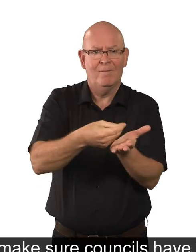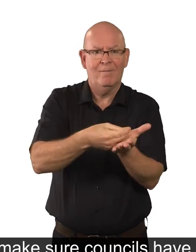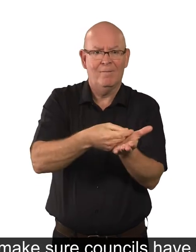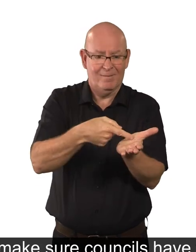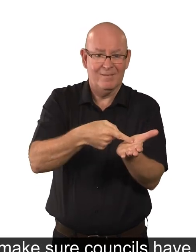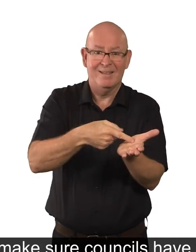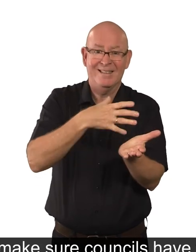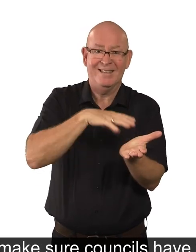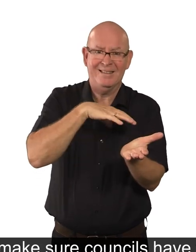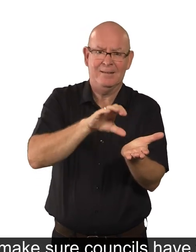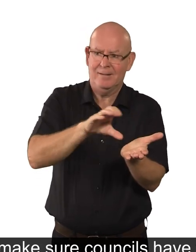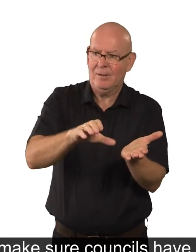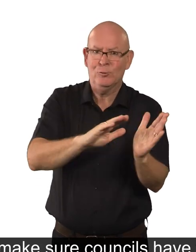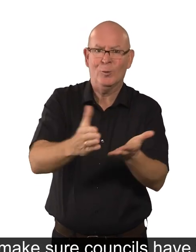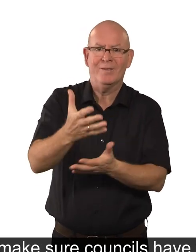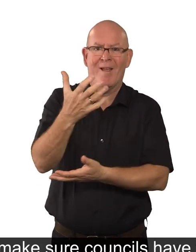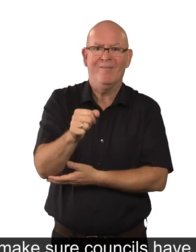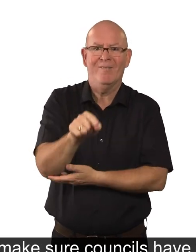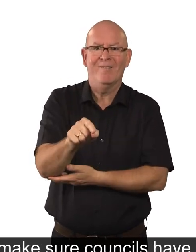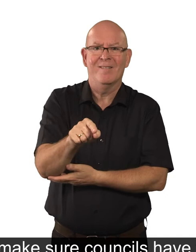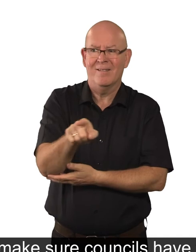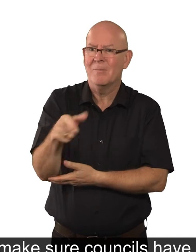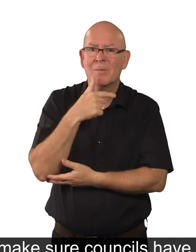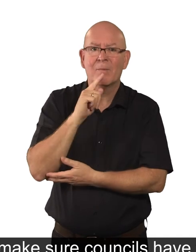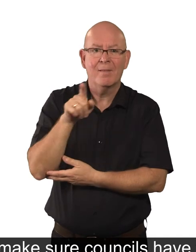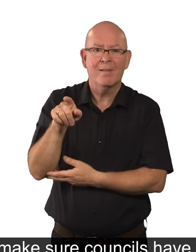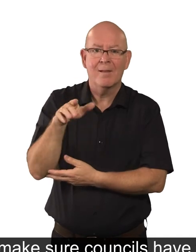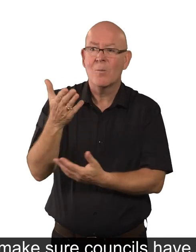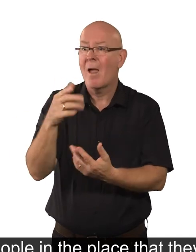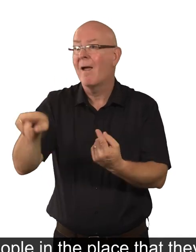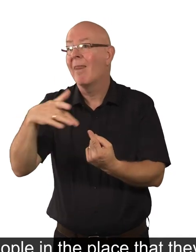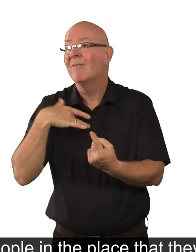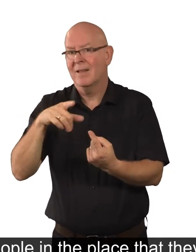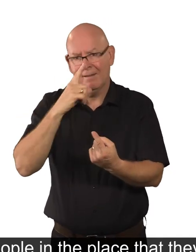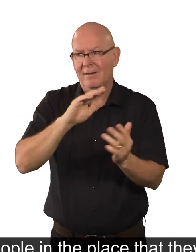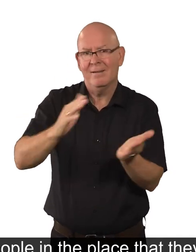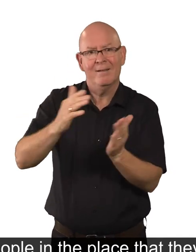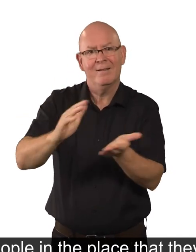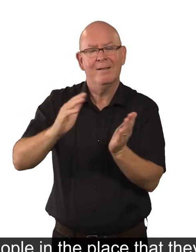councils have the money they need to provide services to people in the place that they live.